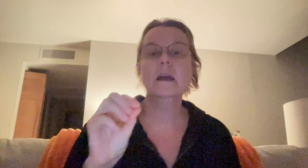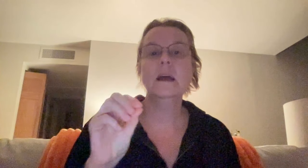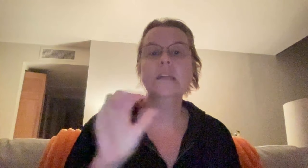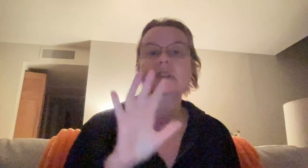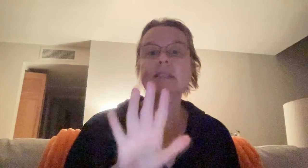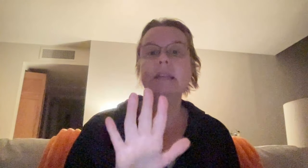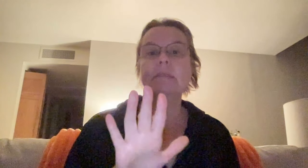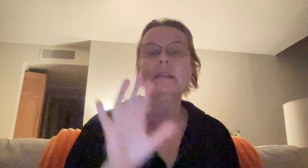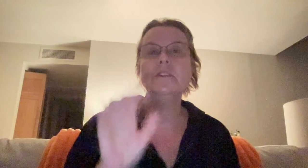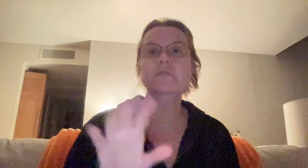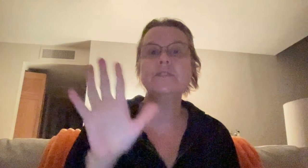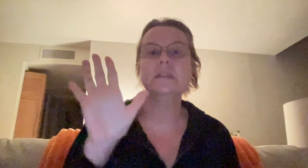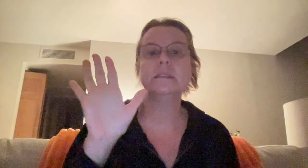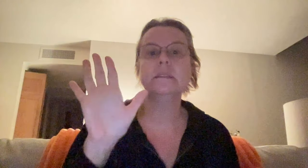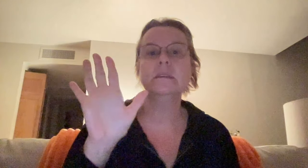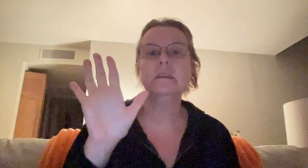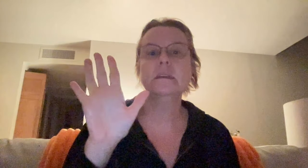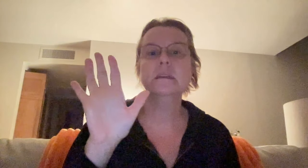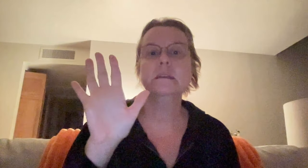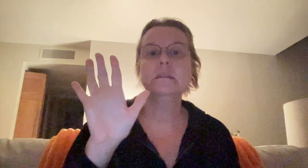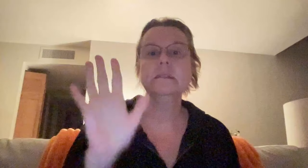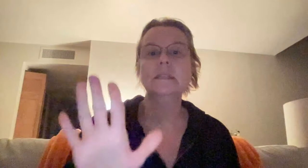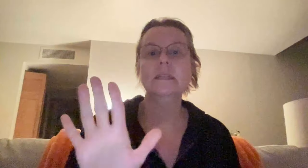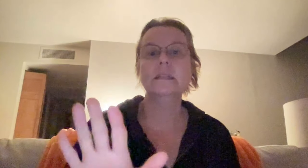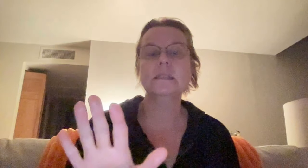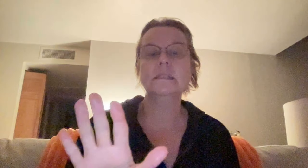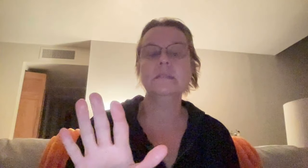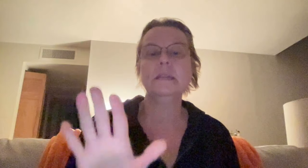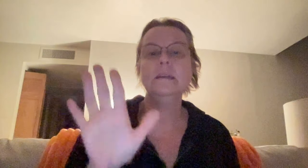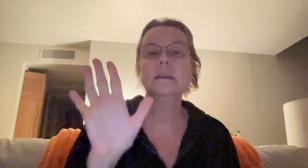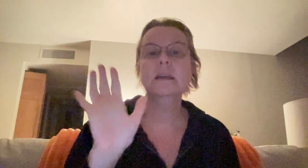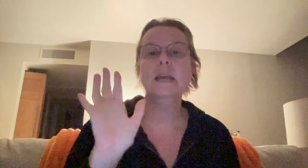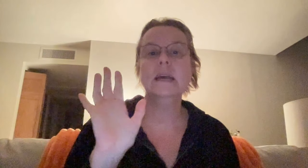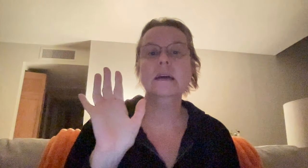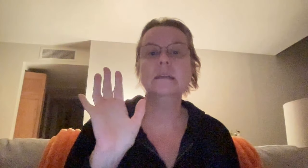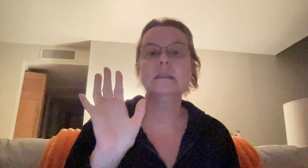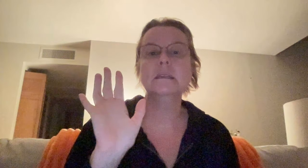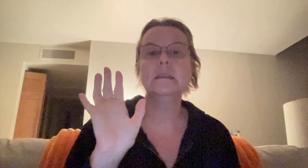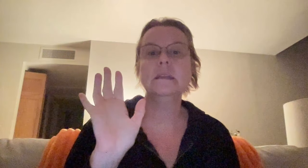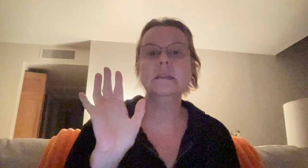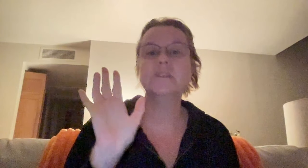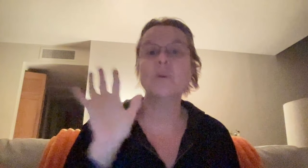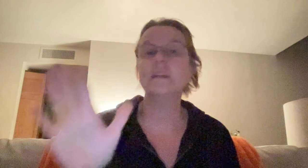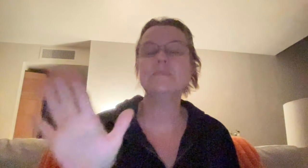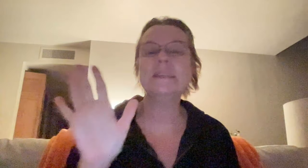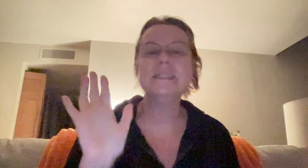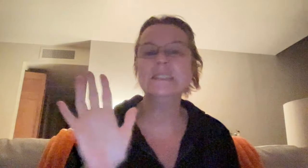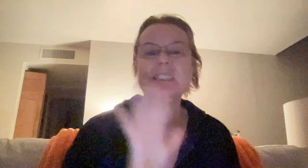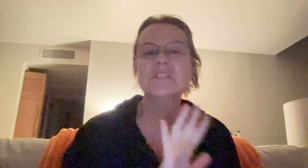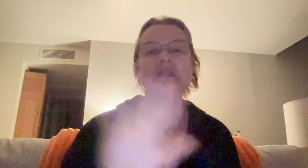I just say to him, can you just sit and listen to me? And just hold, it's basically, he's just